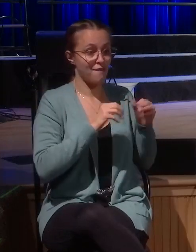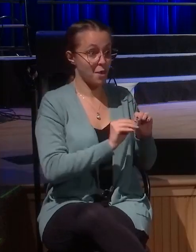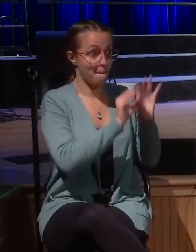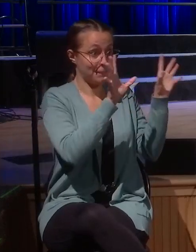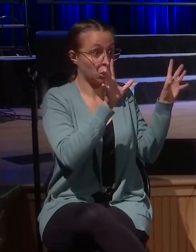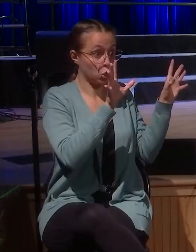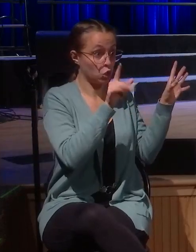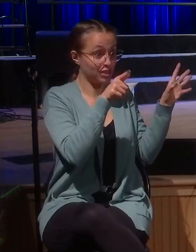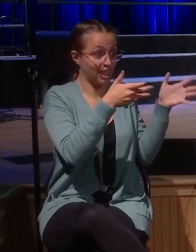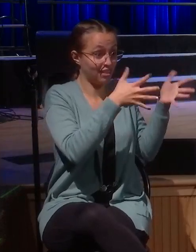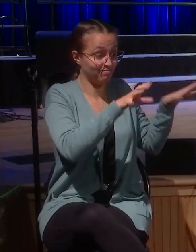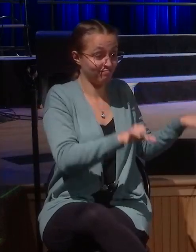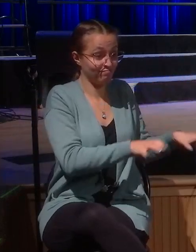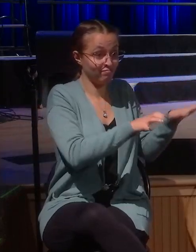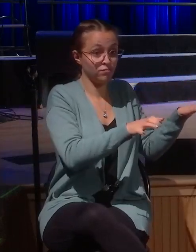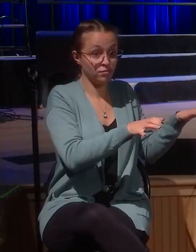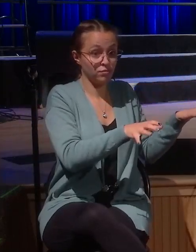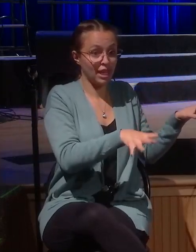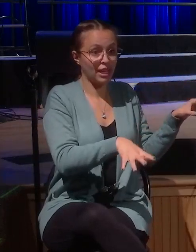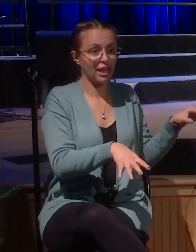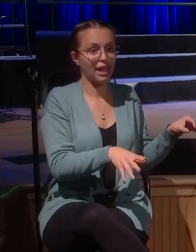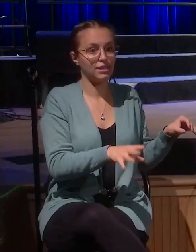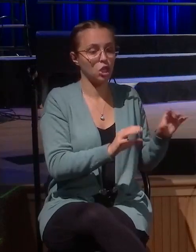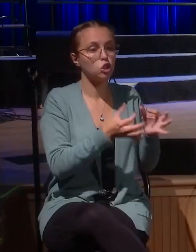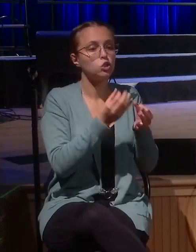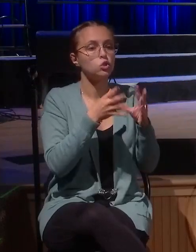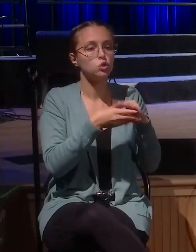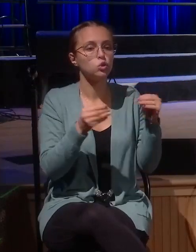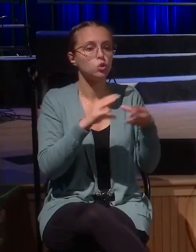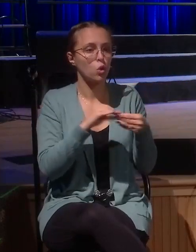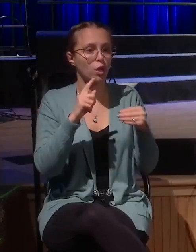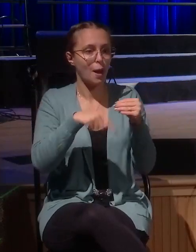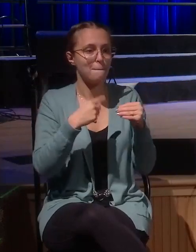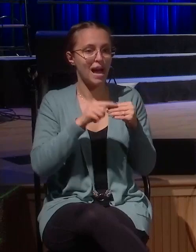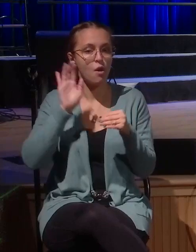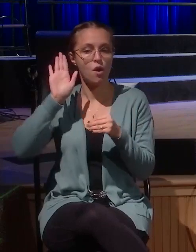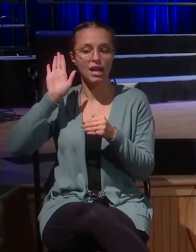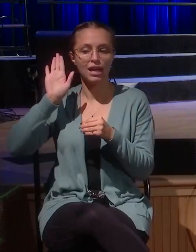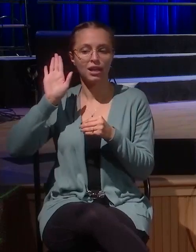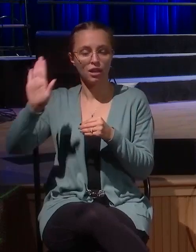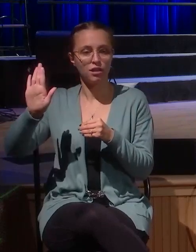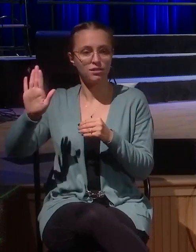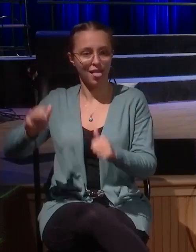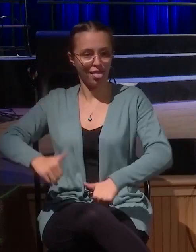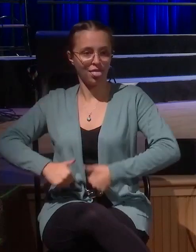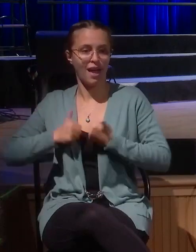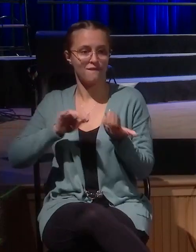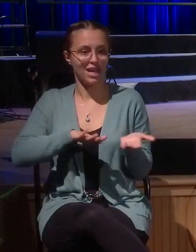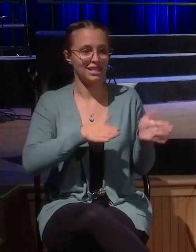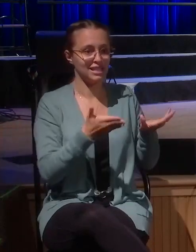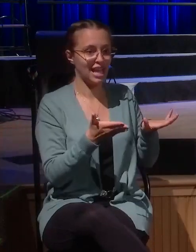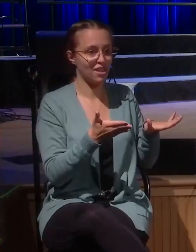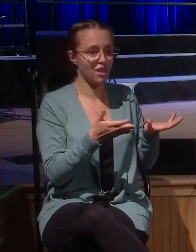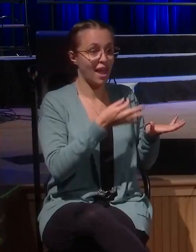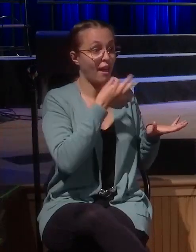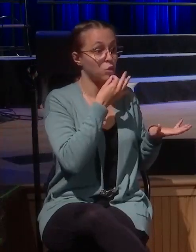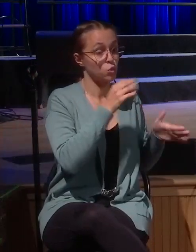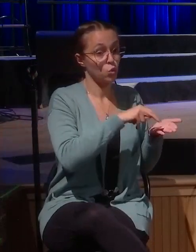a collection of them leading up to his death and then his resurrection and his ascension into heaven. This is the story of the redemption of mankind